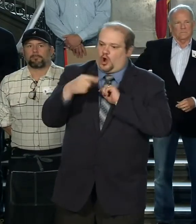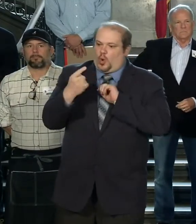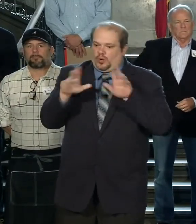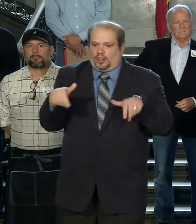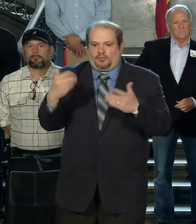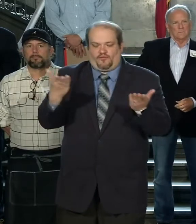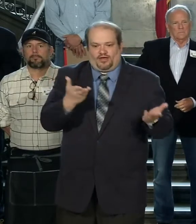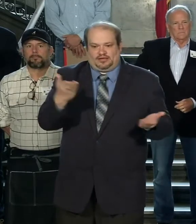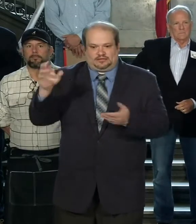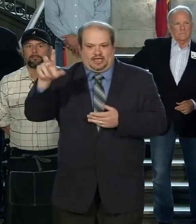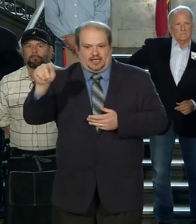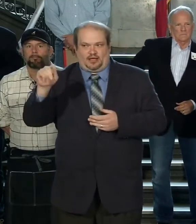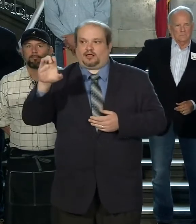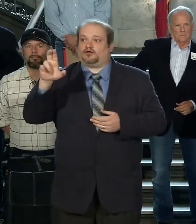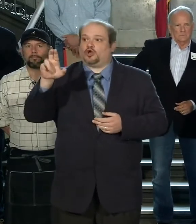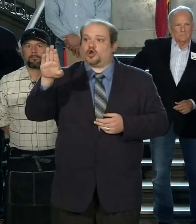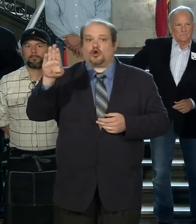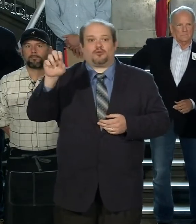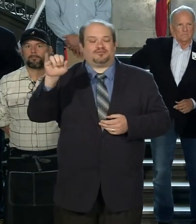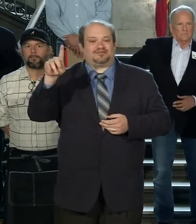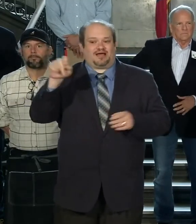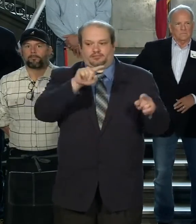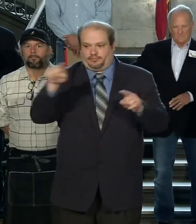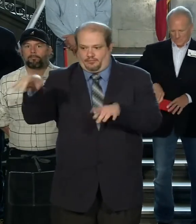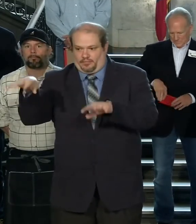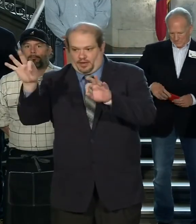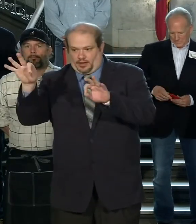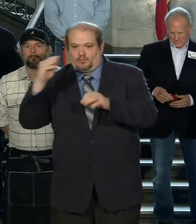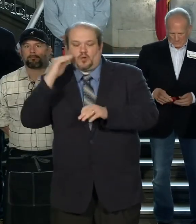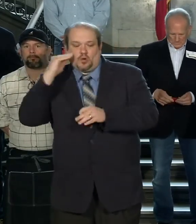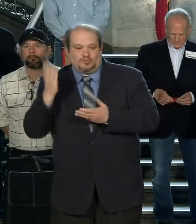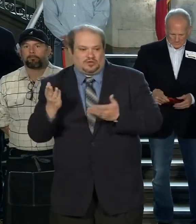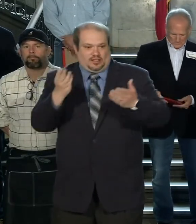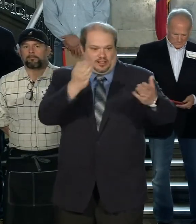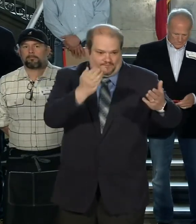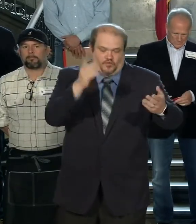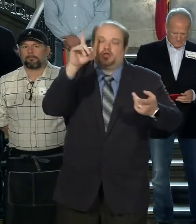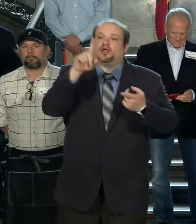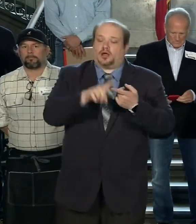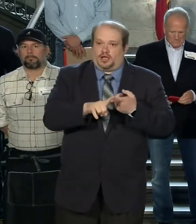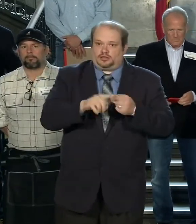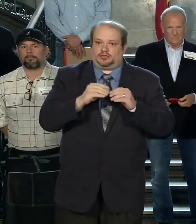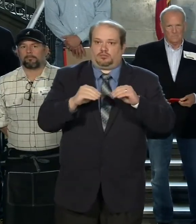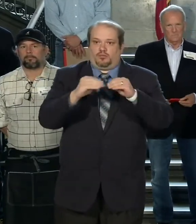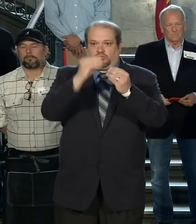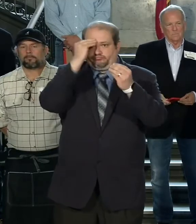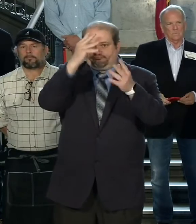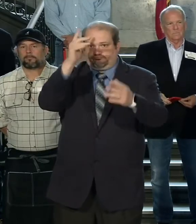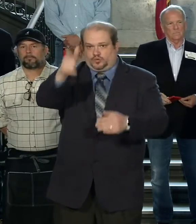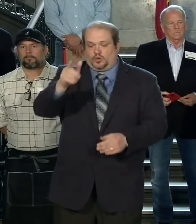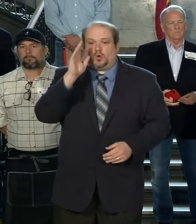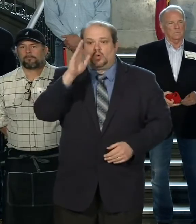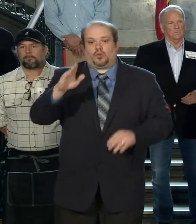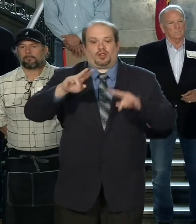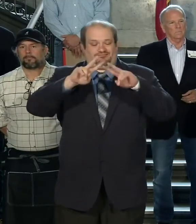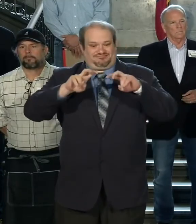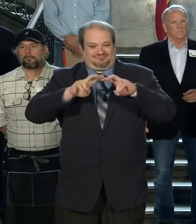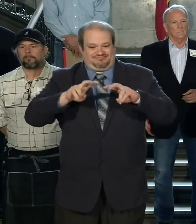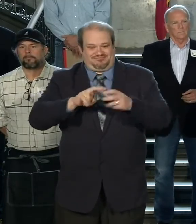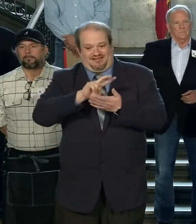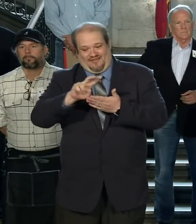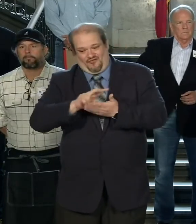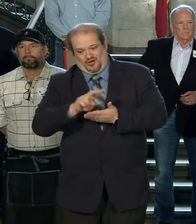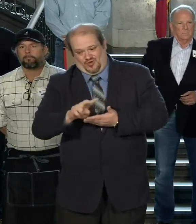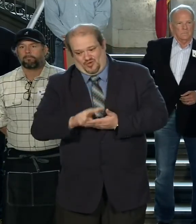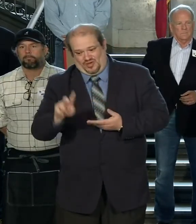takeout curbside and home delivery services until further notice. We will reassess every two